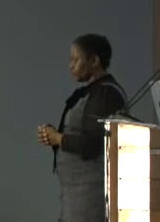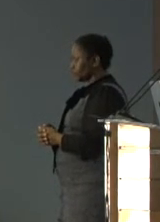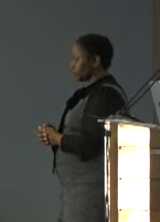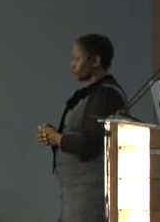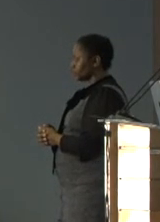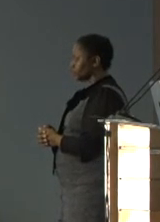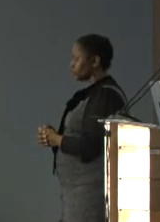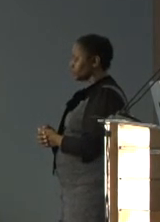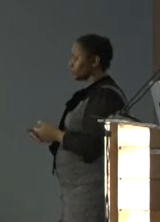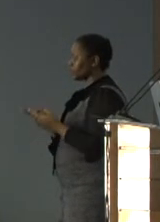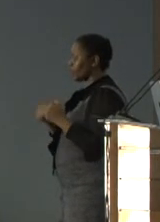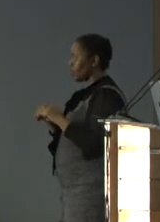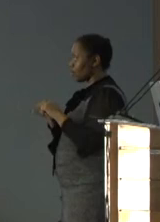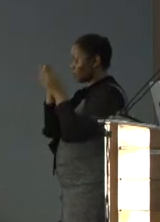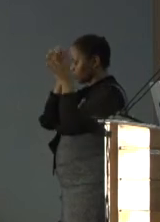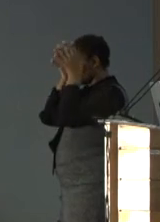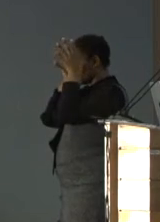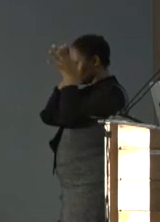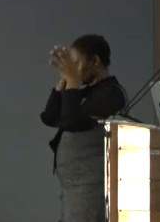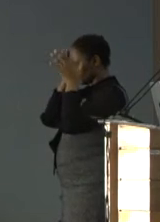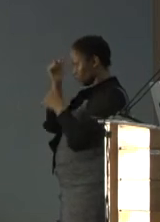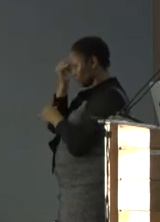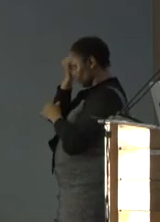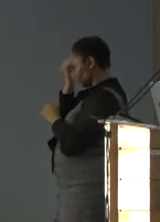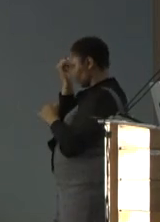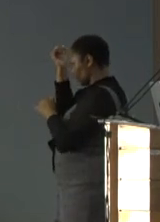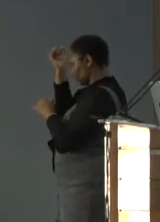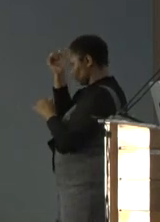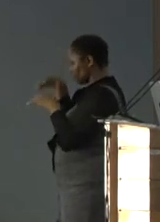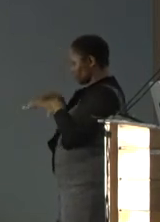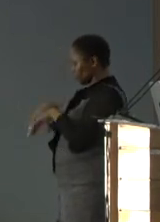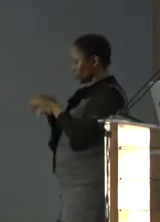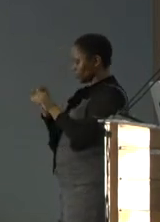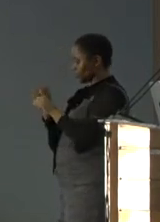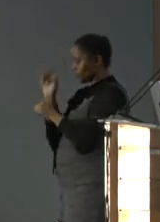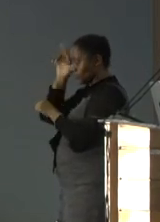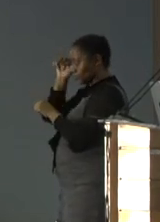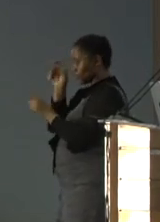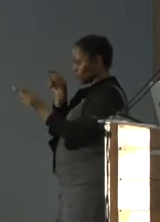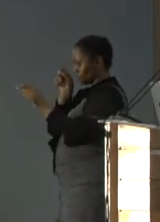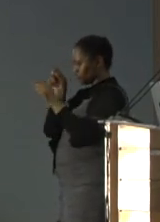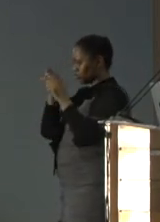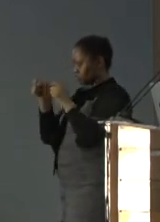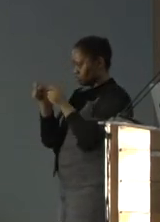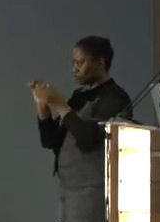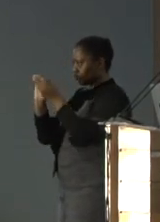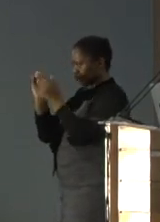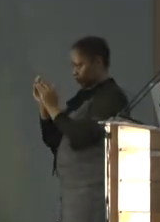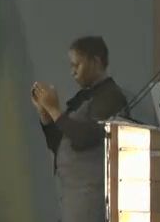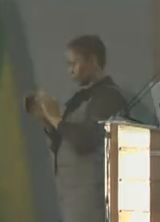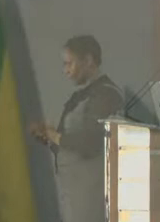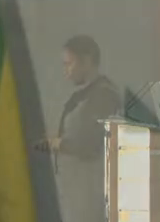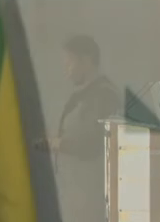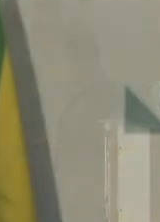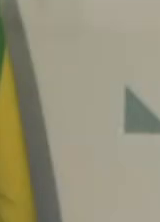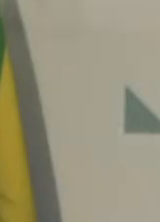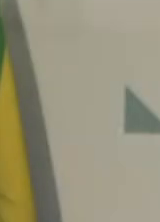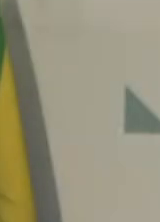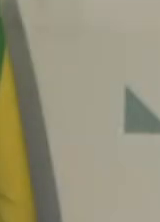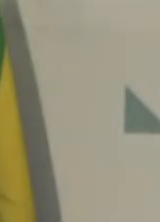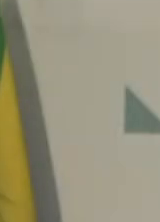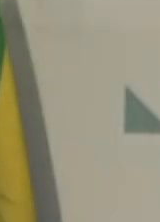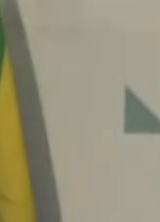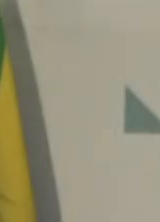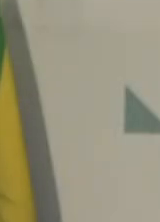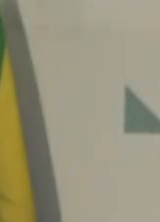Our creativity and innovation shapes adaptive graduates that transform society. We can no